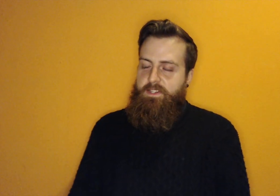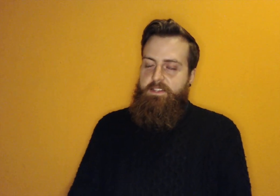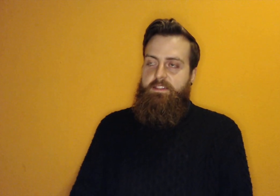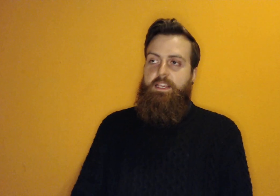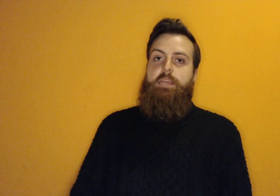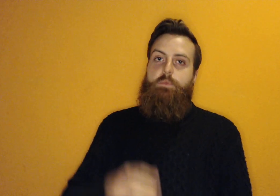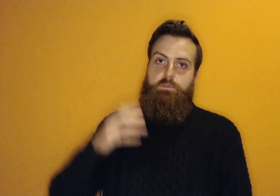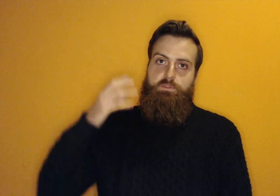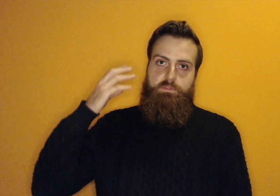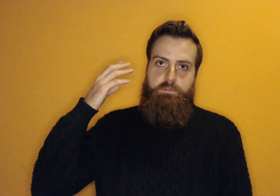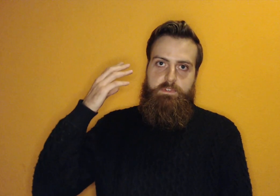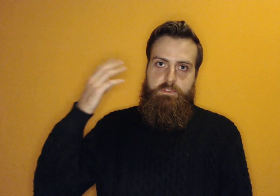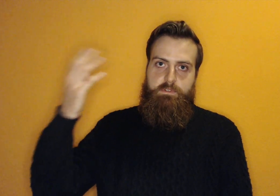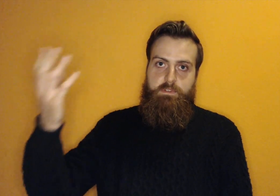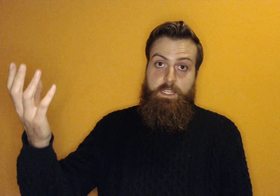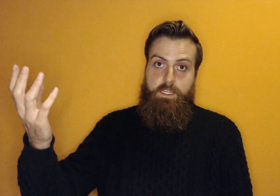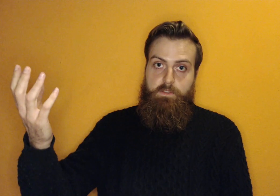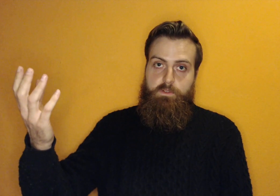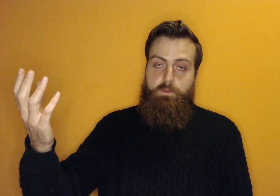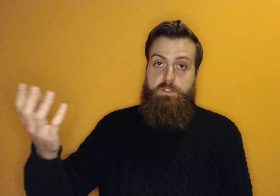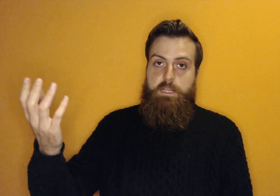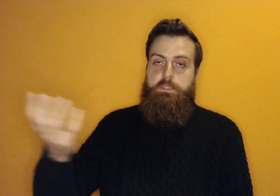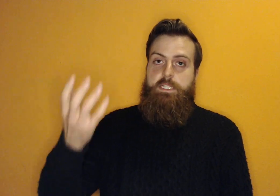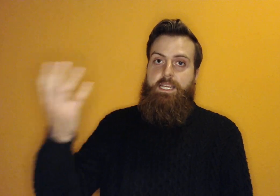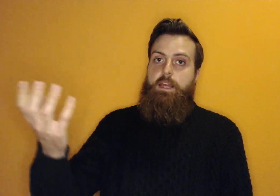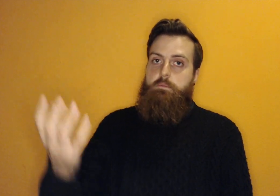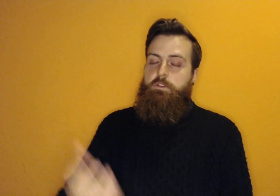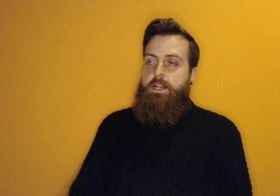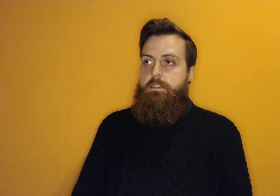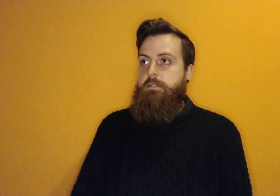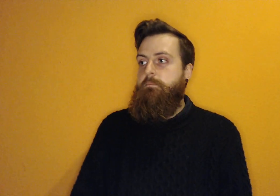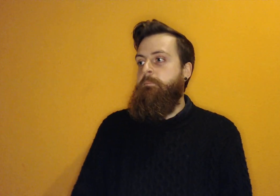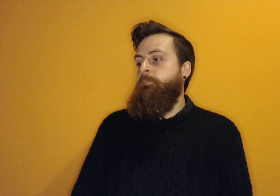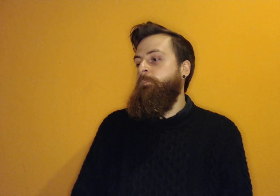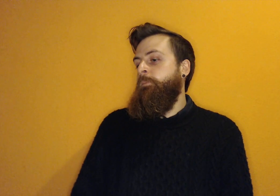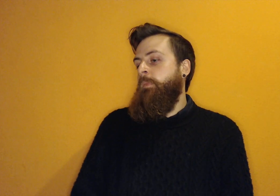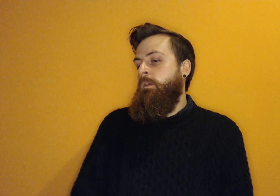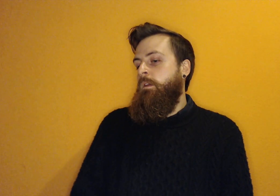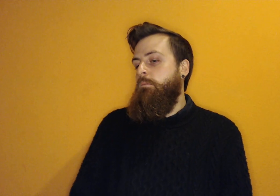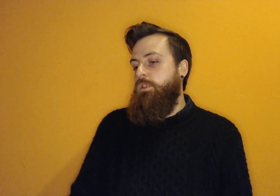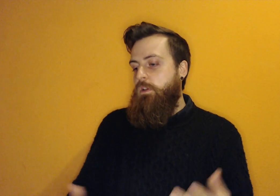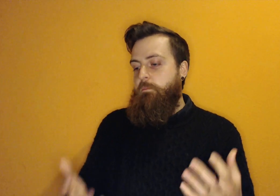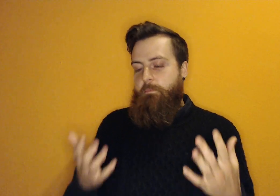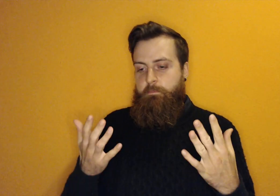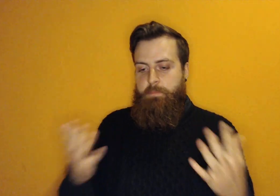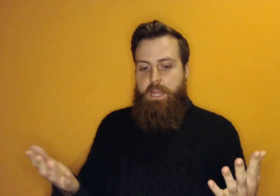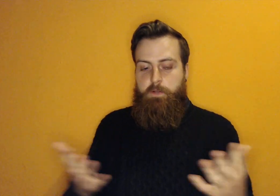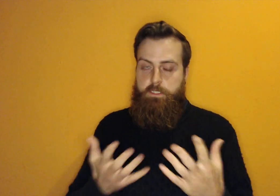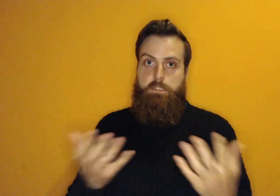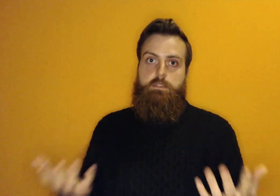the game of thinking of concepts and taking that to be reality. But so bare existence